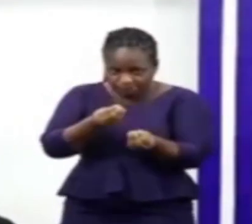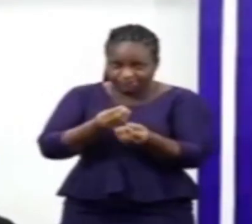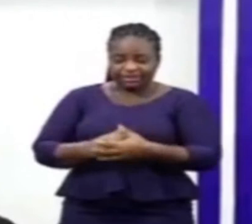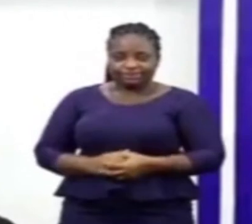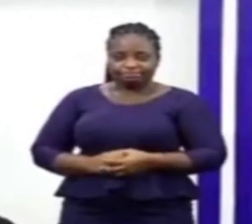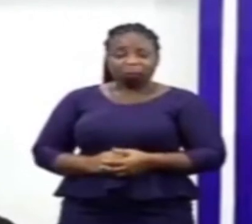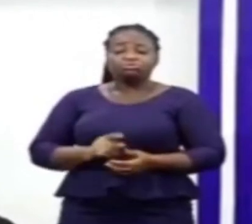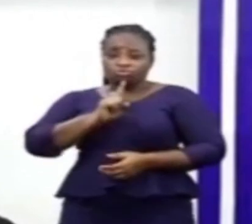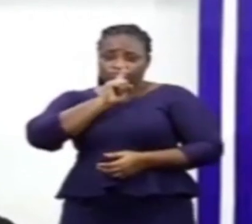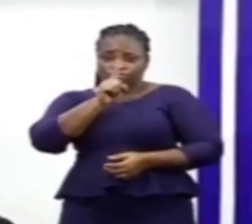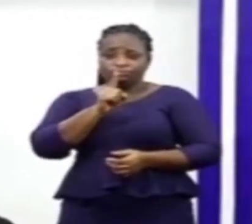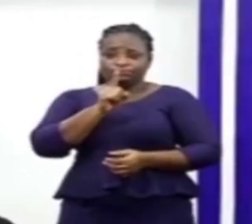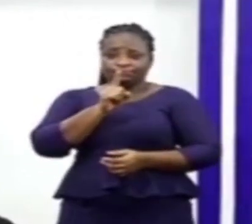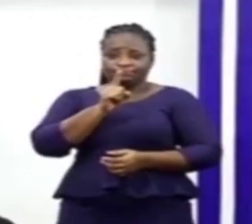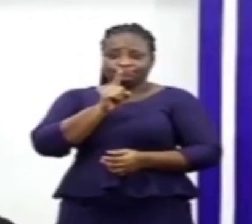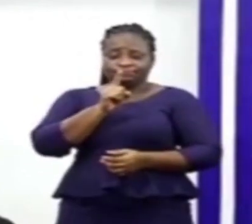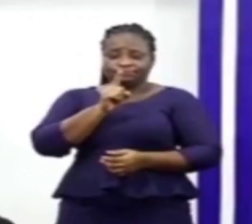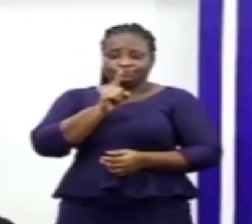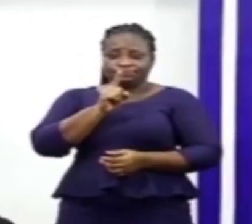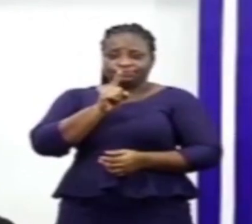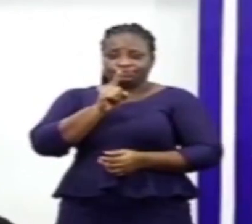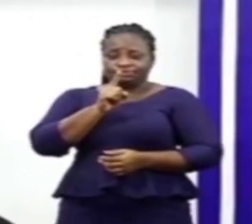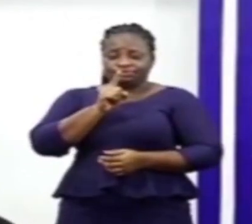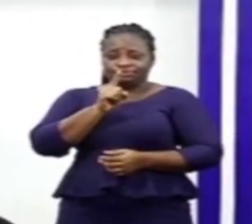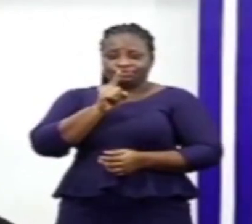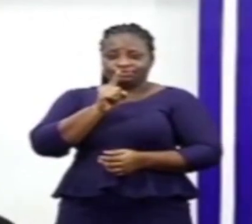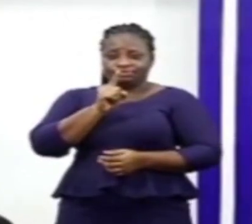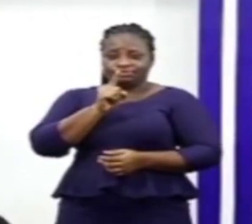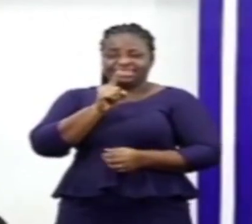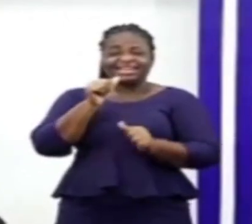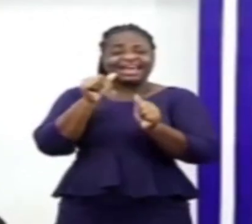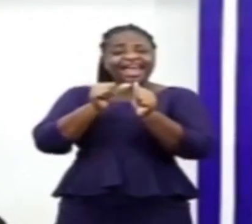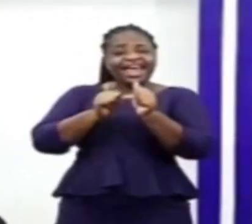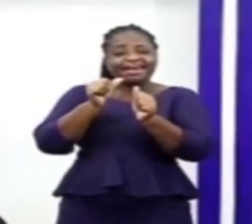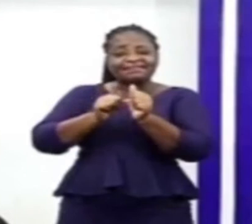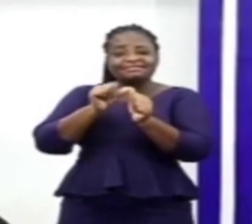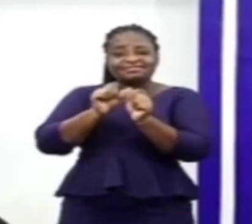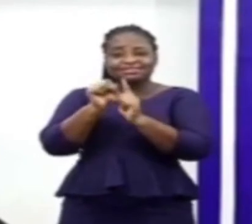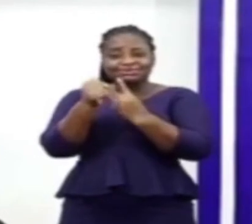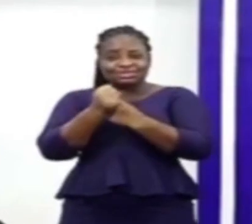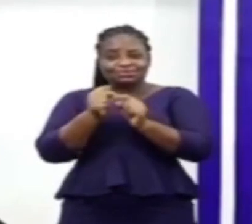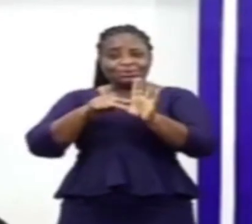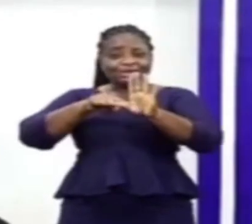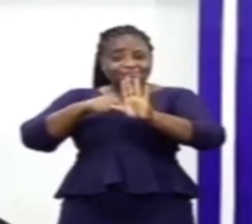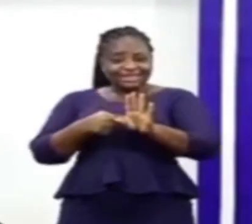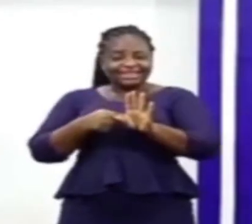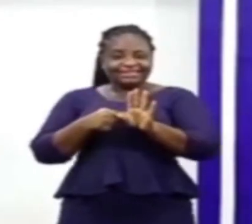Of course, in every situation, when it begins,